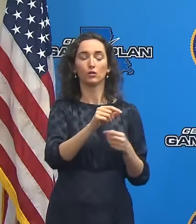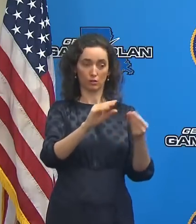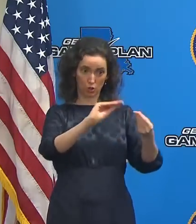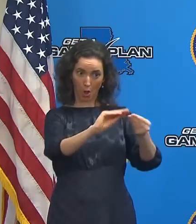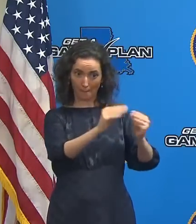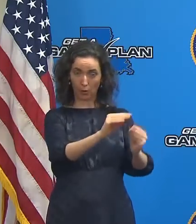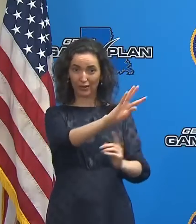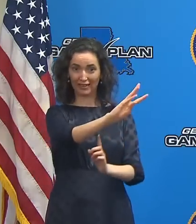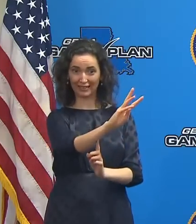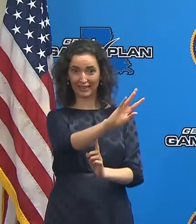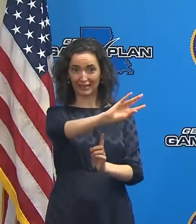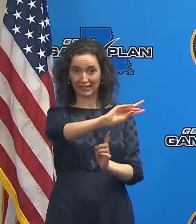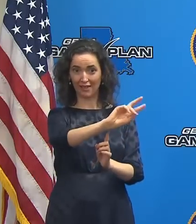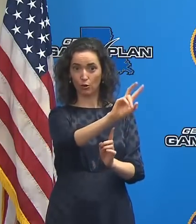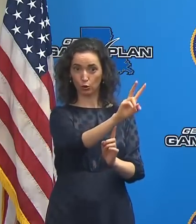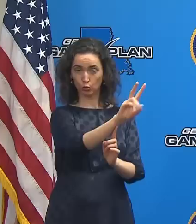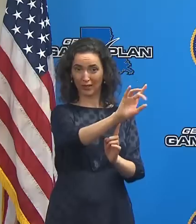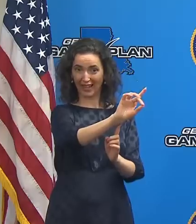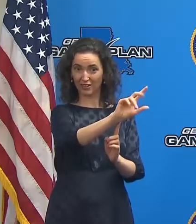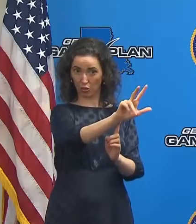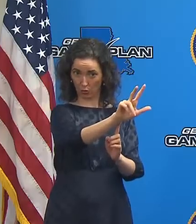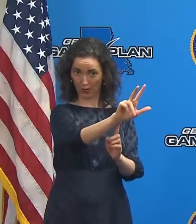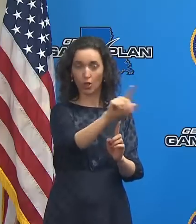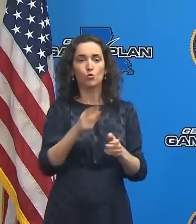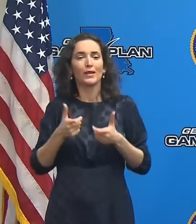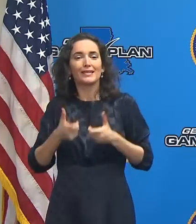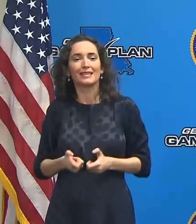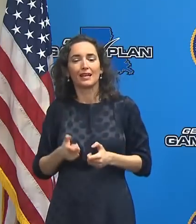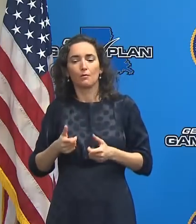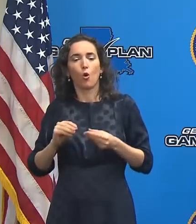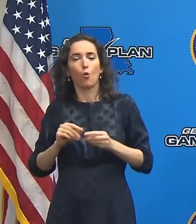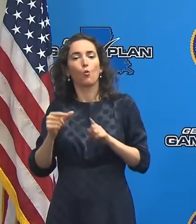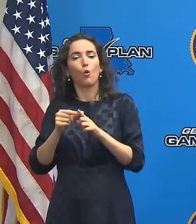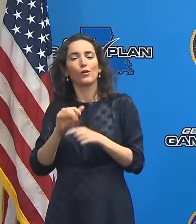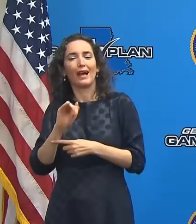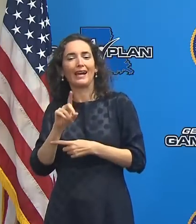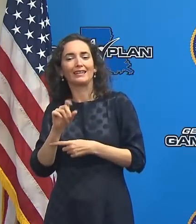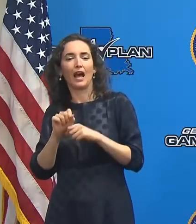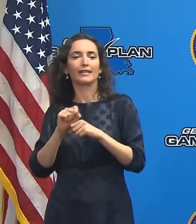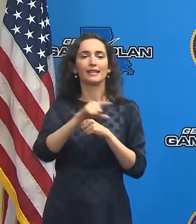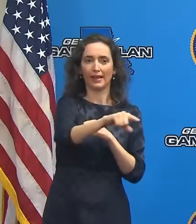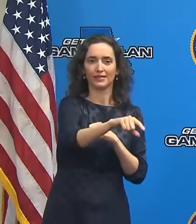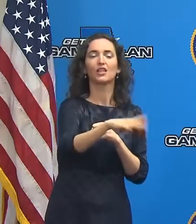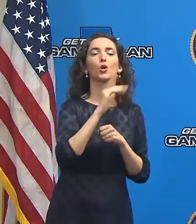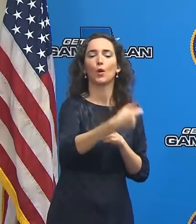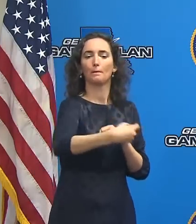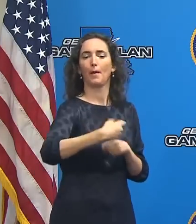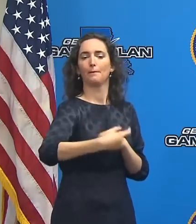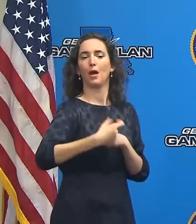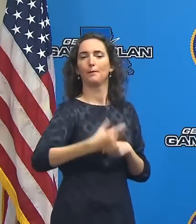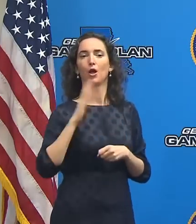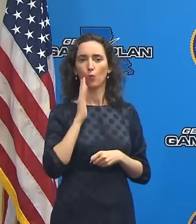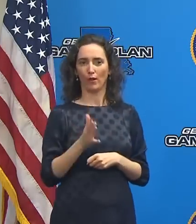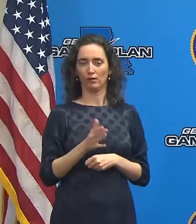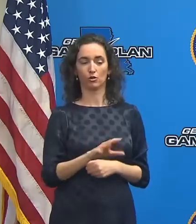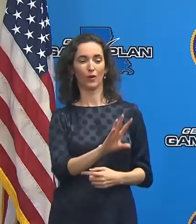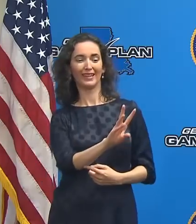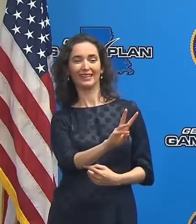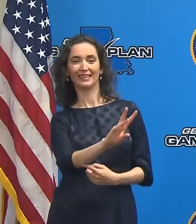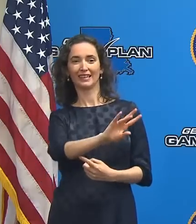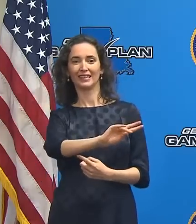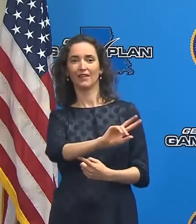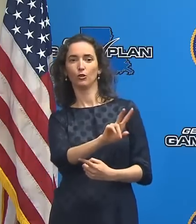67283. And I know we've been through this many times before. That doesn't make it easier.